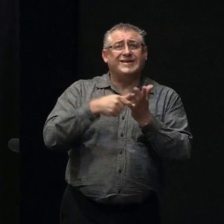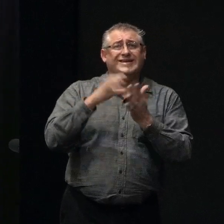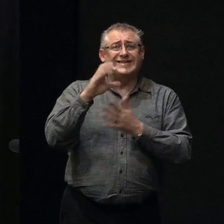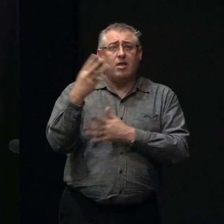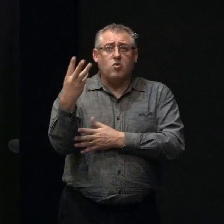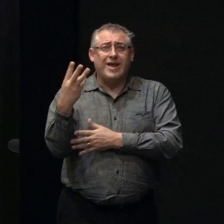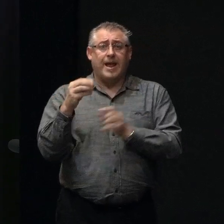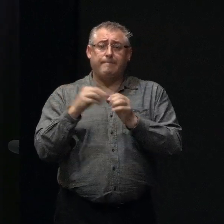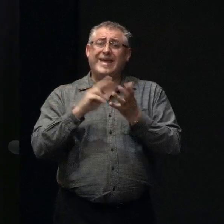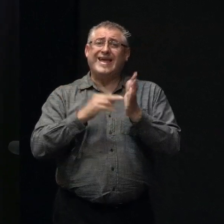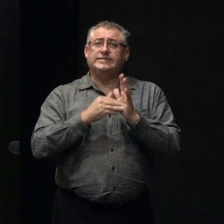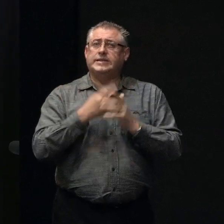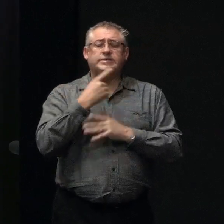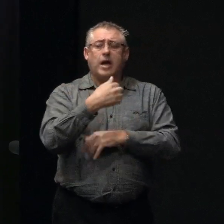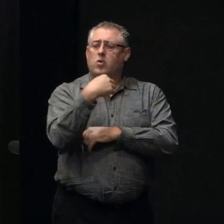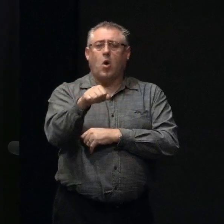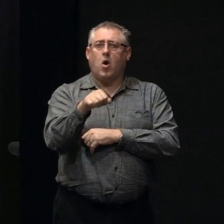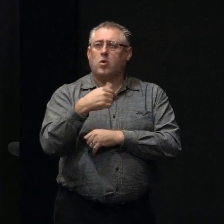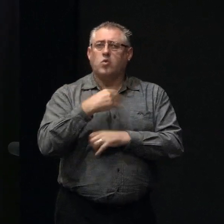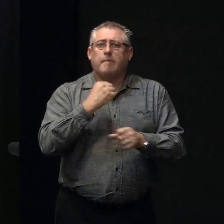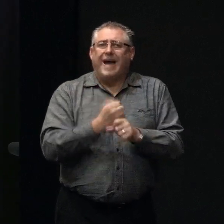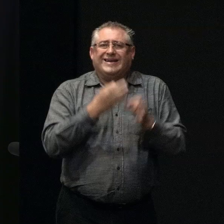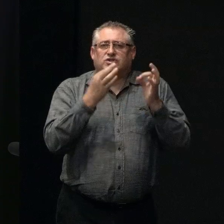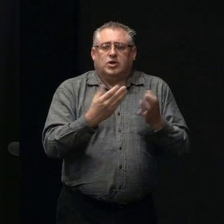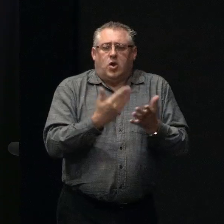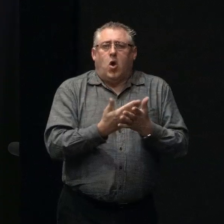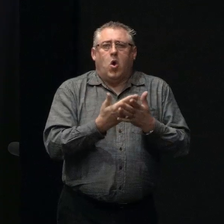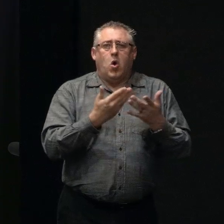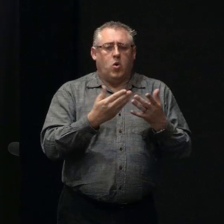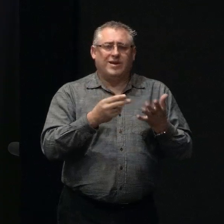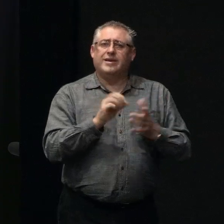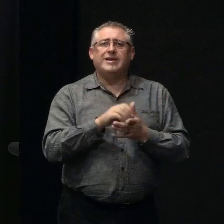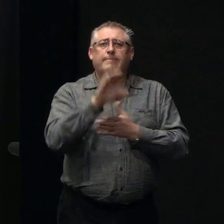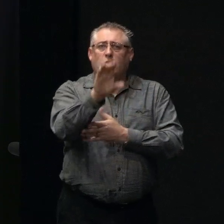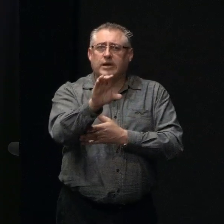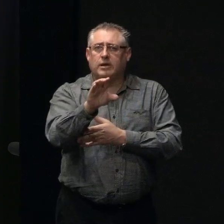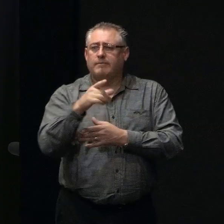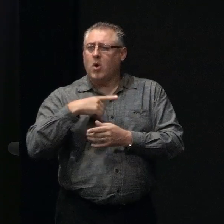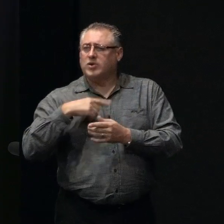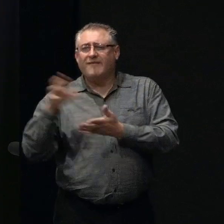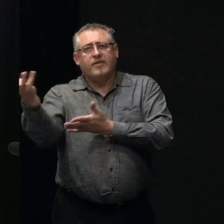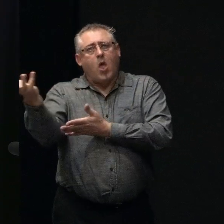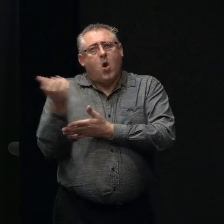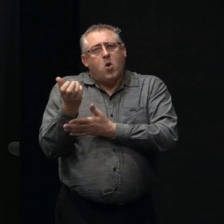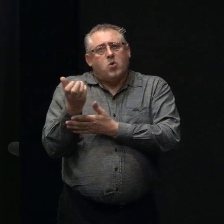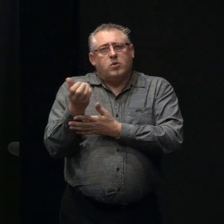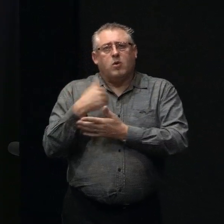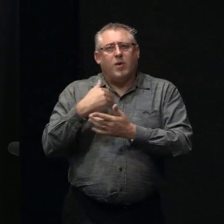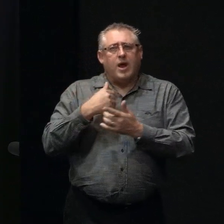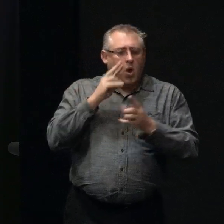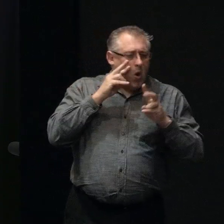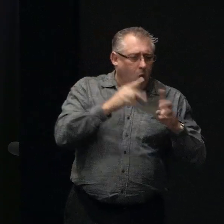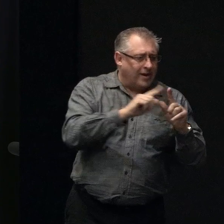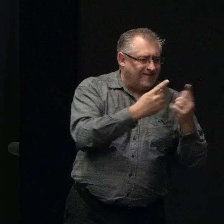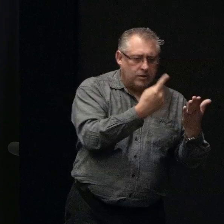perspective, no, we don't. We don't make decisions on deposit, on land classification on its own. So, we've taken a lot of factors around